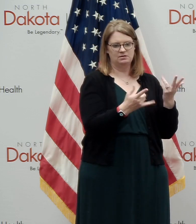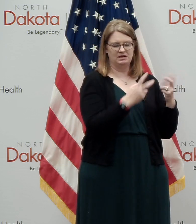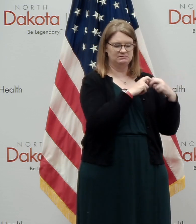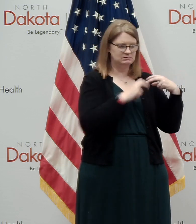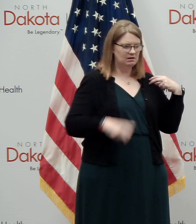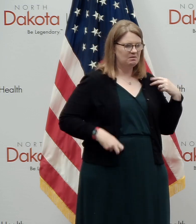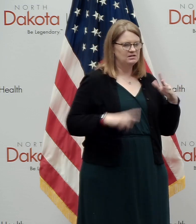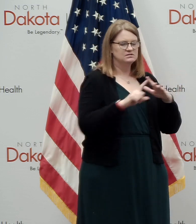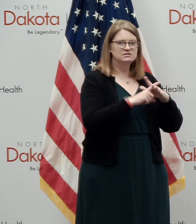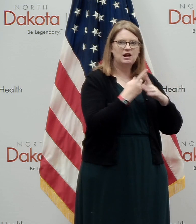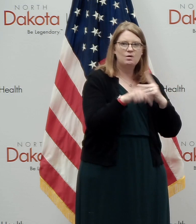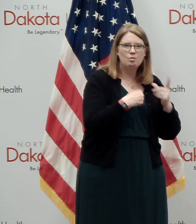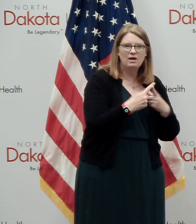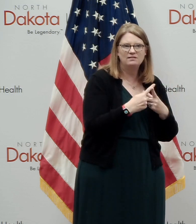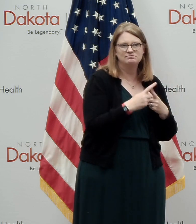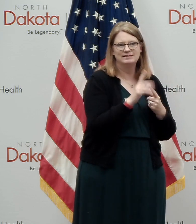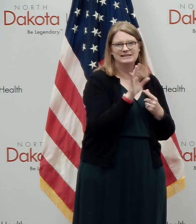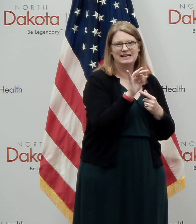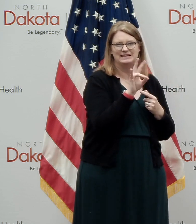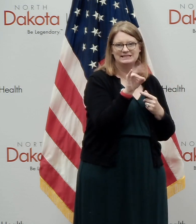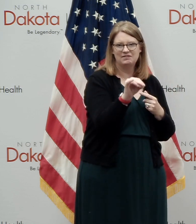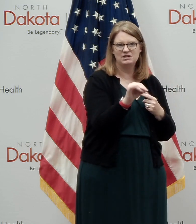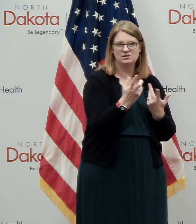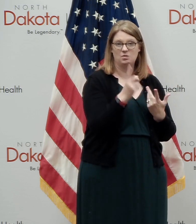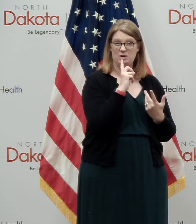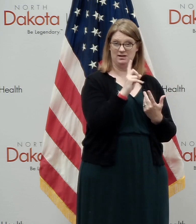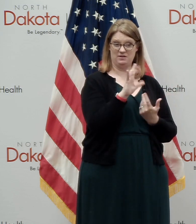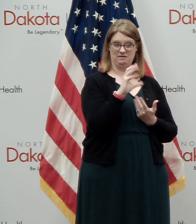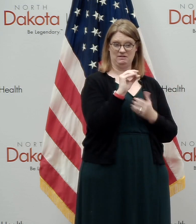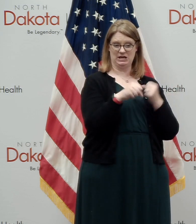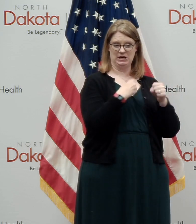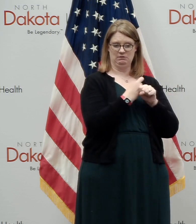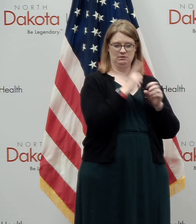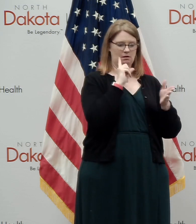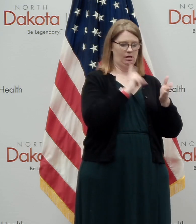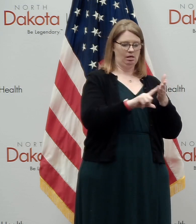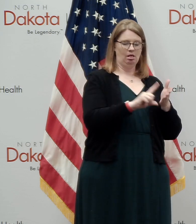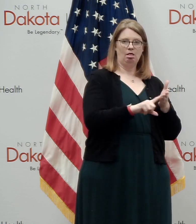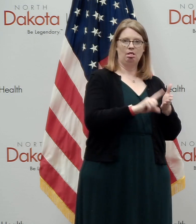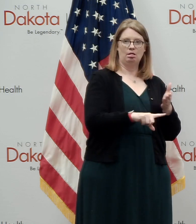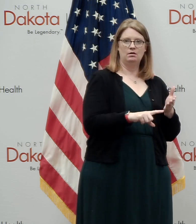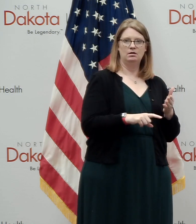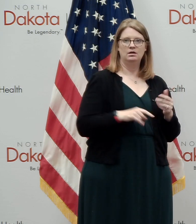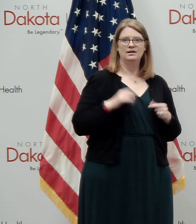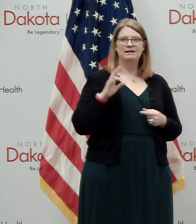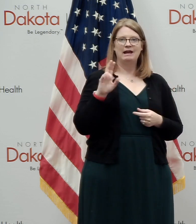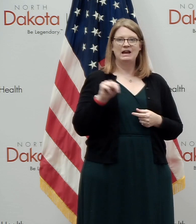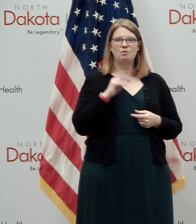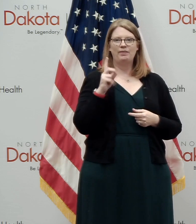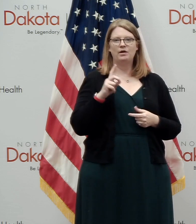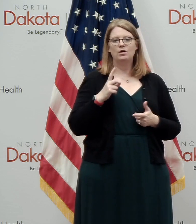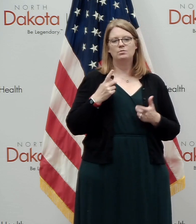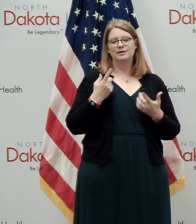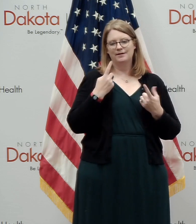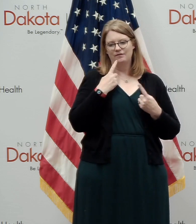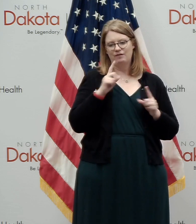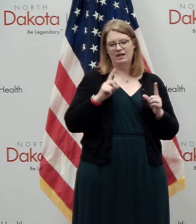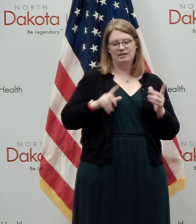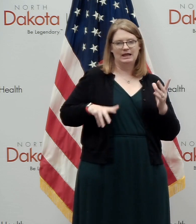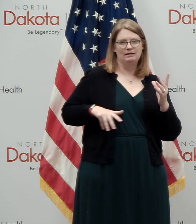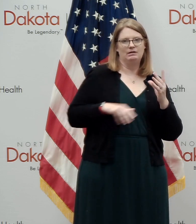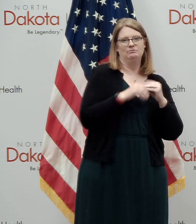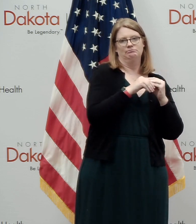1970s. So it's gone on for 50 years and North Dakota, we're just on the tail end of this, of, of, of understanding that.